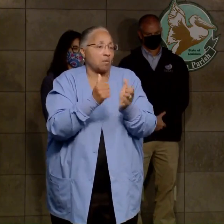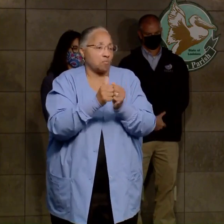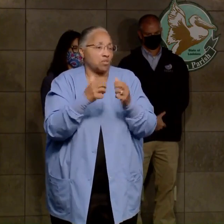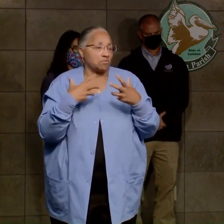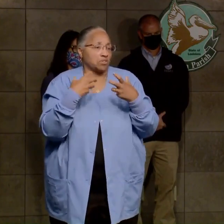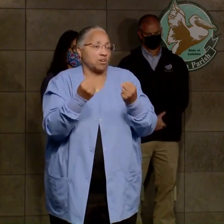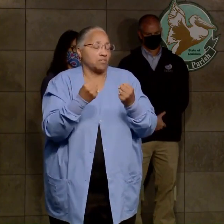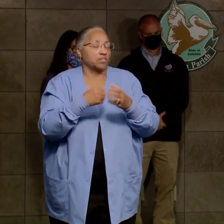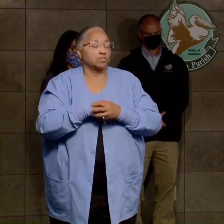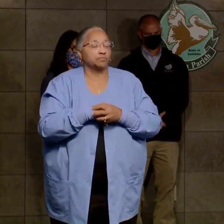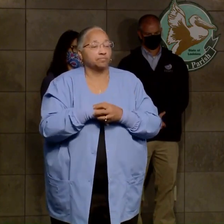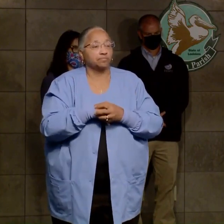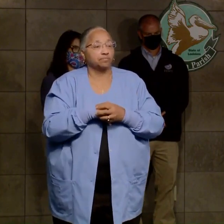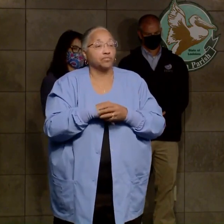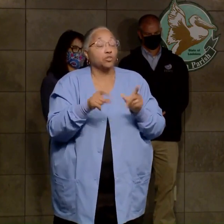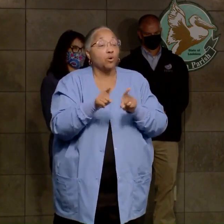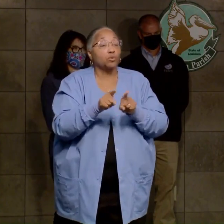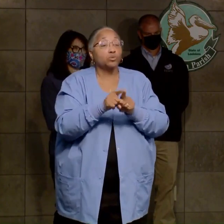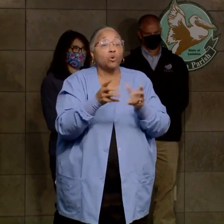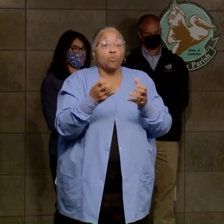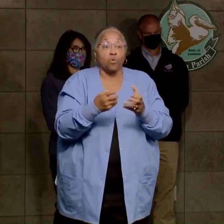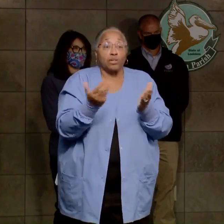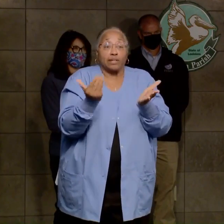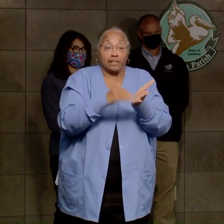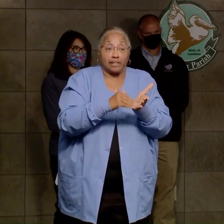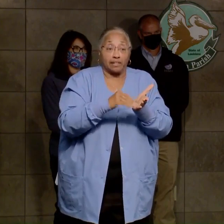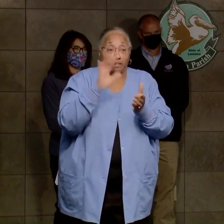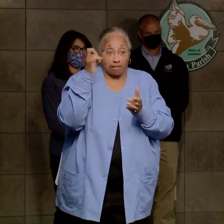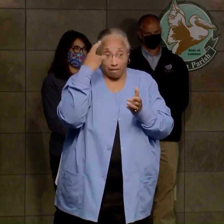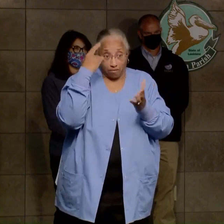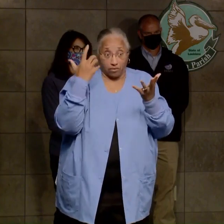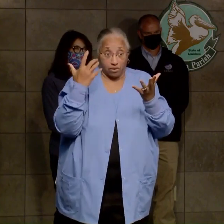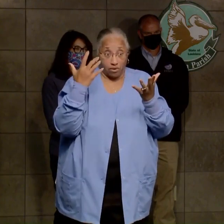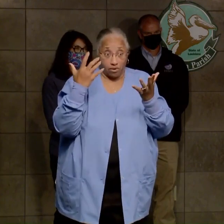to echo what the governor said about safety. You can't say it enough.